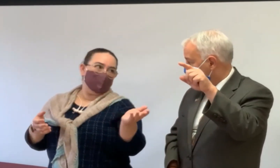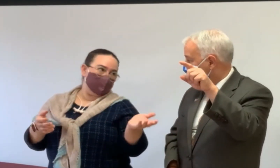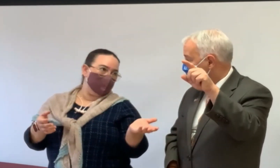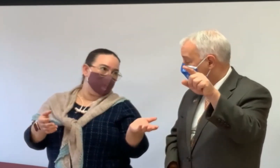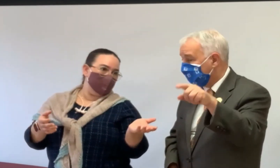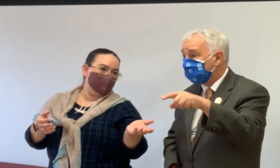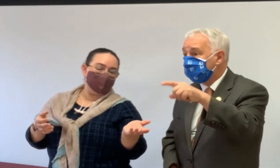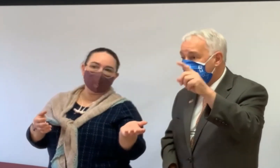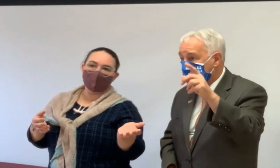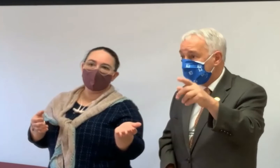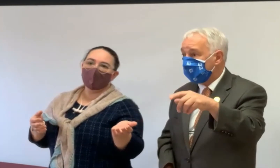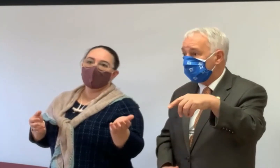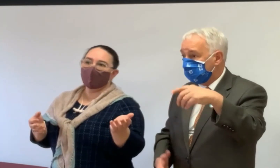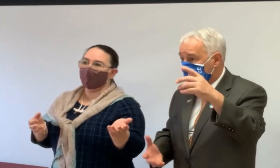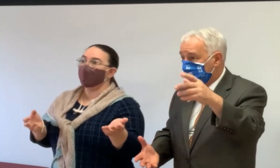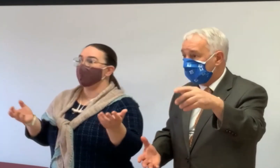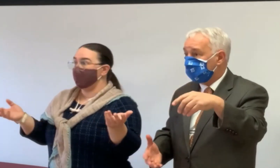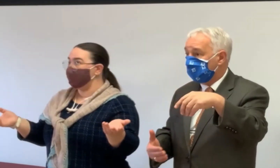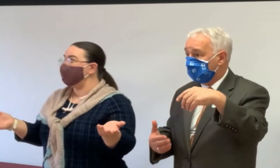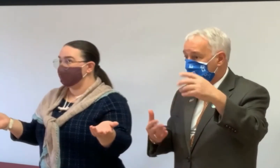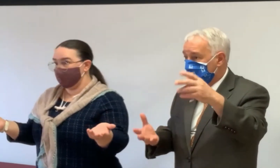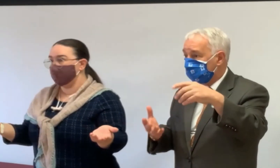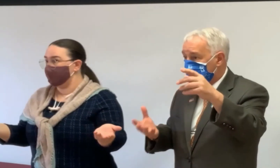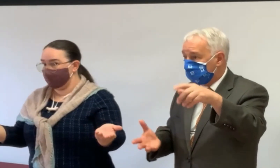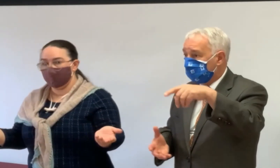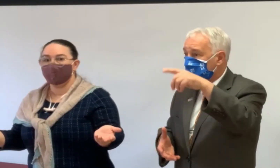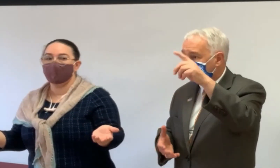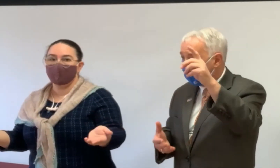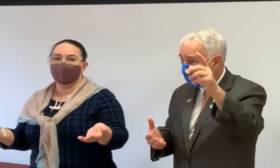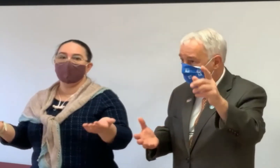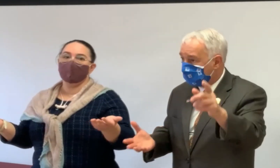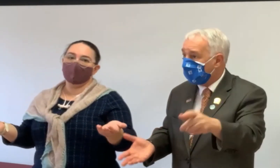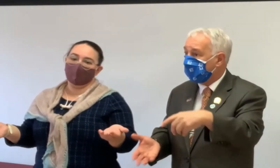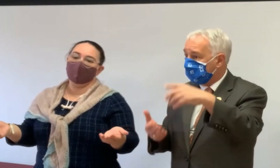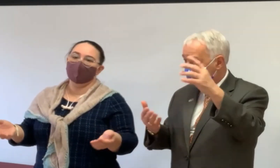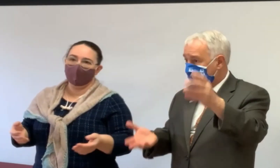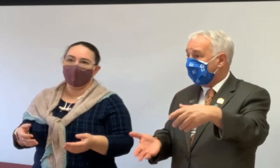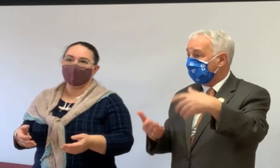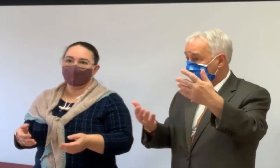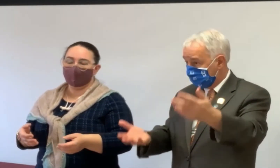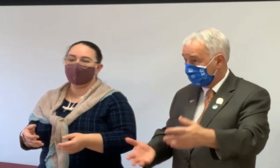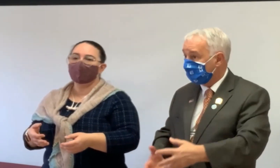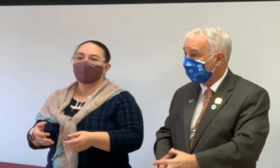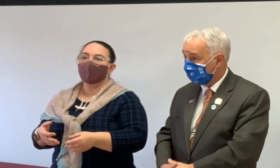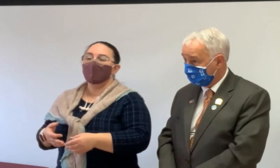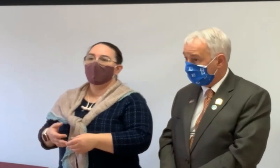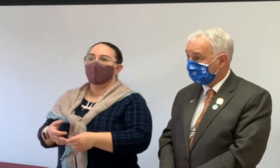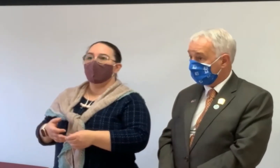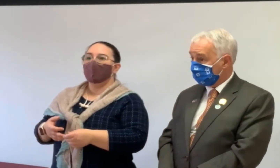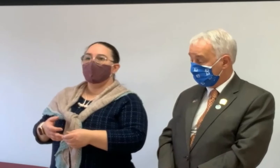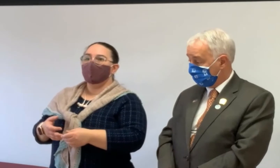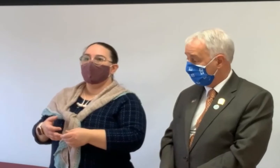Estate planning. if you have family, children or brother, sister, they can be part of the plan. Um,